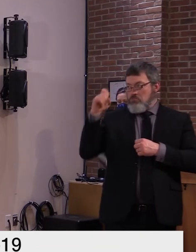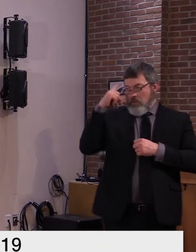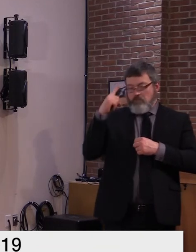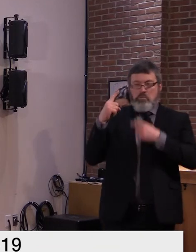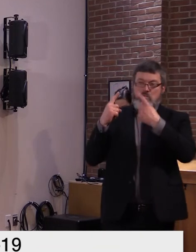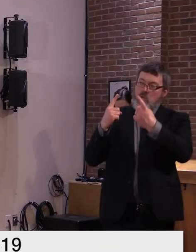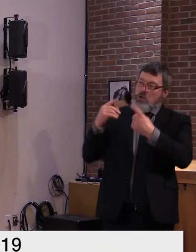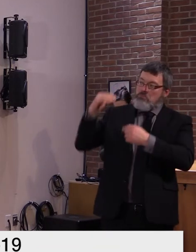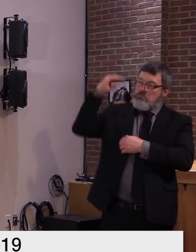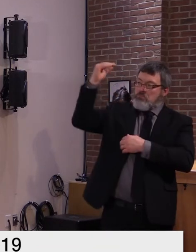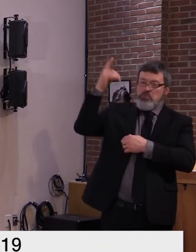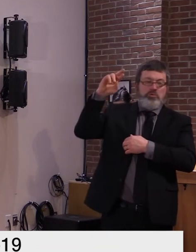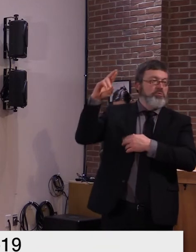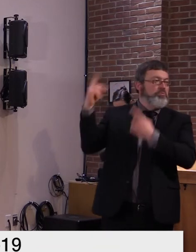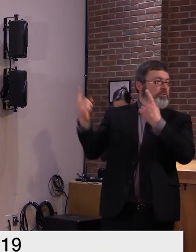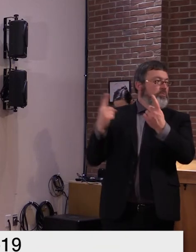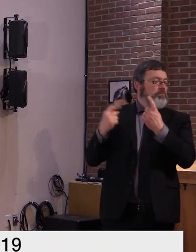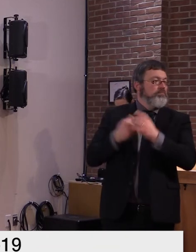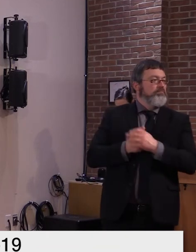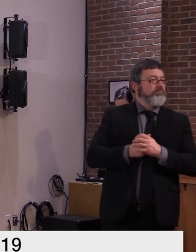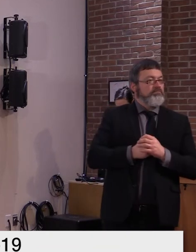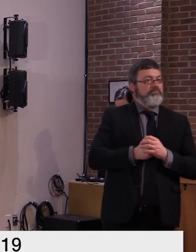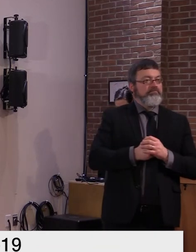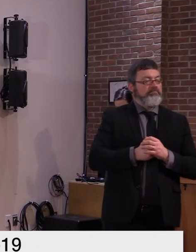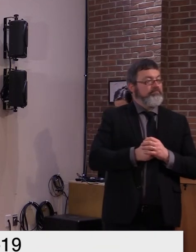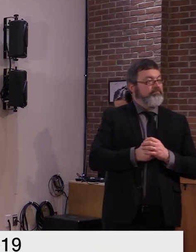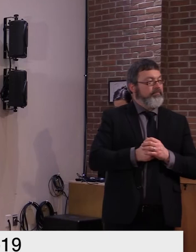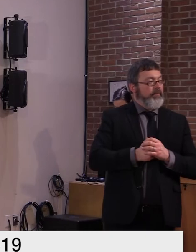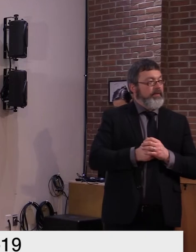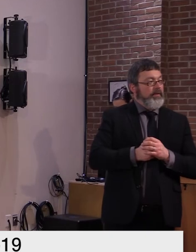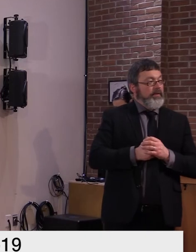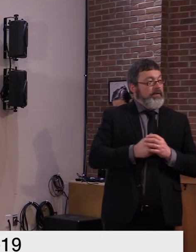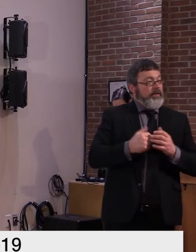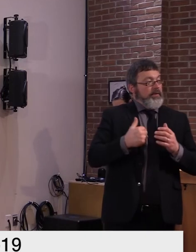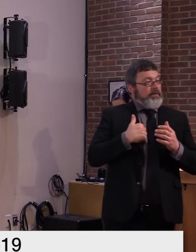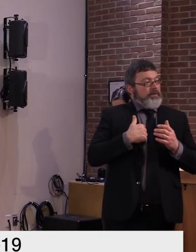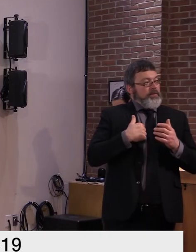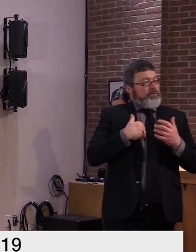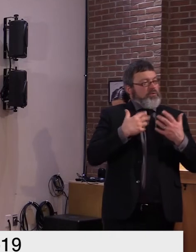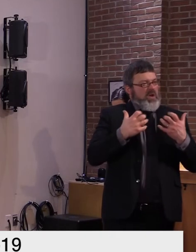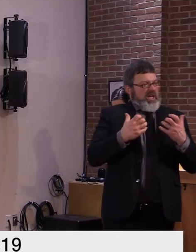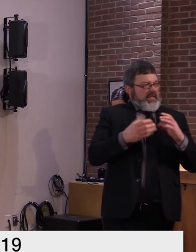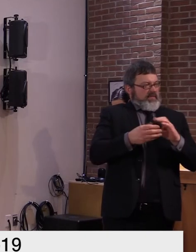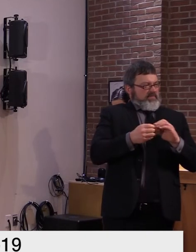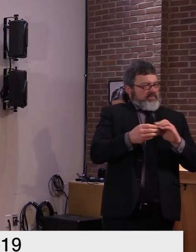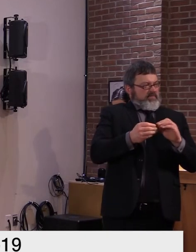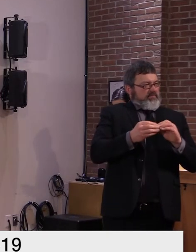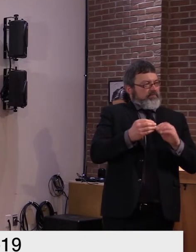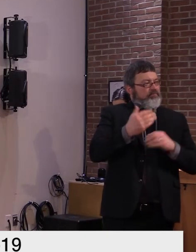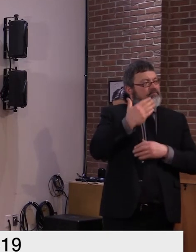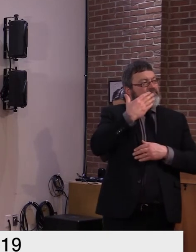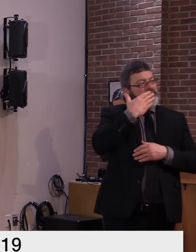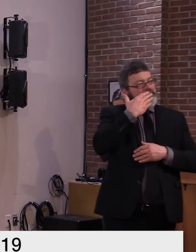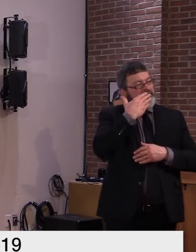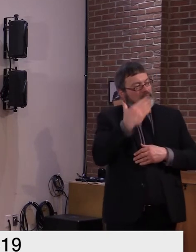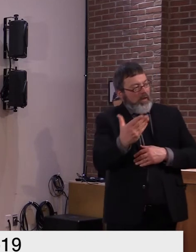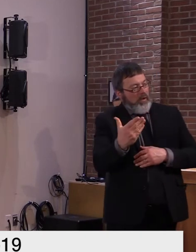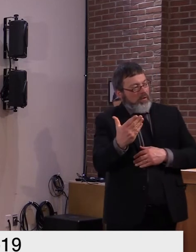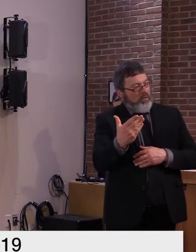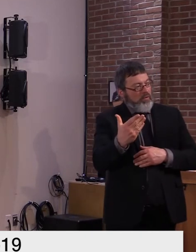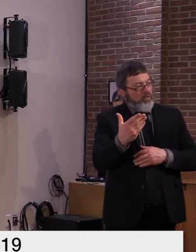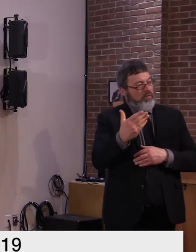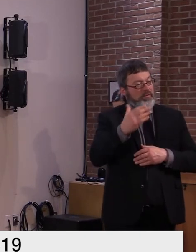thank Ben Truman for getting those lab numbers about the PCR to me so quickly and